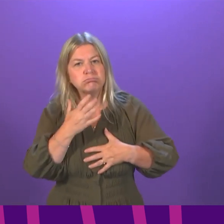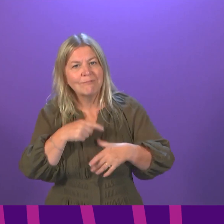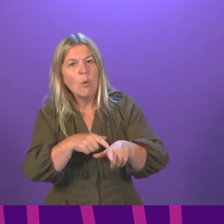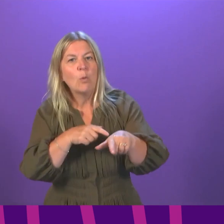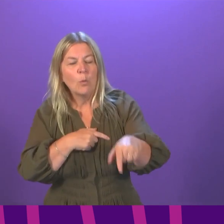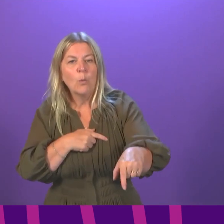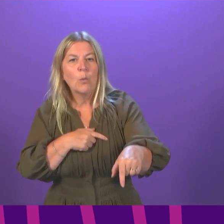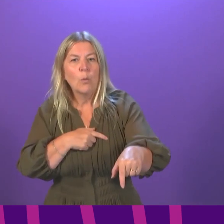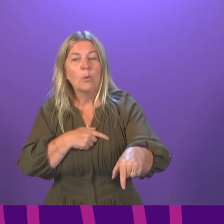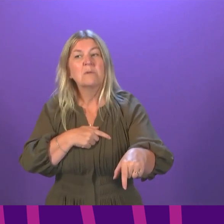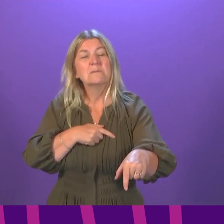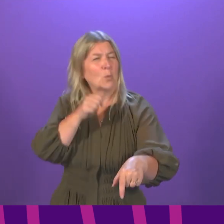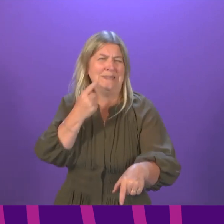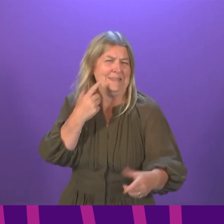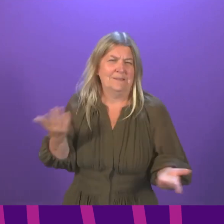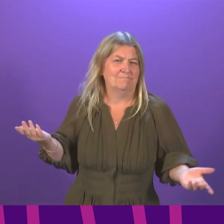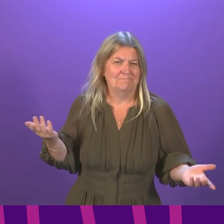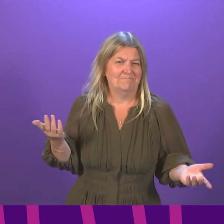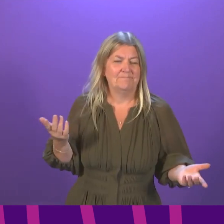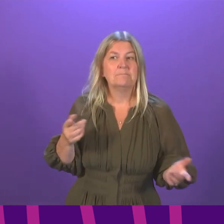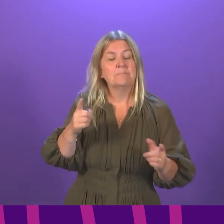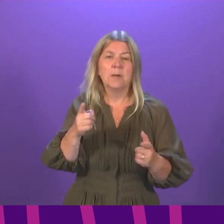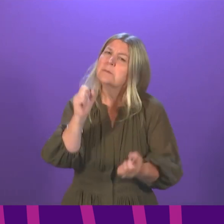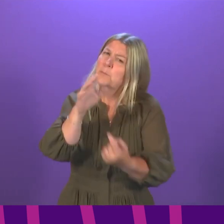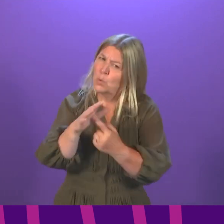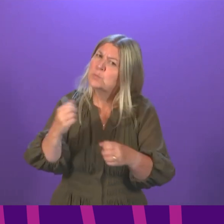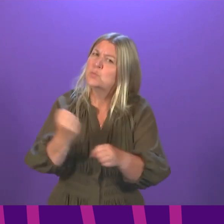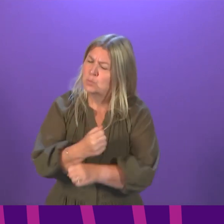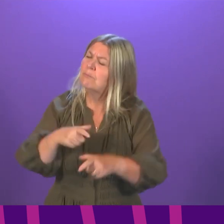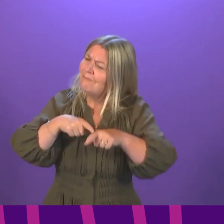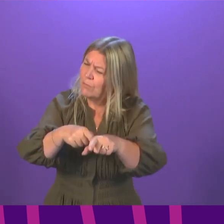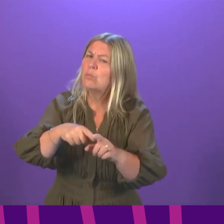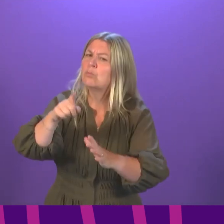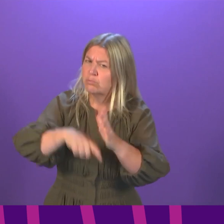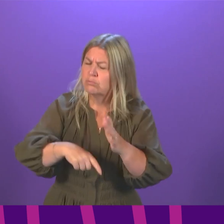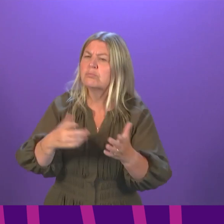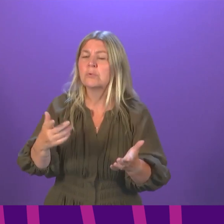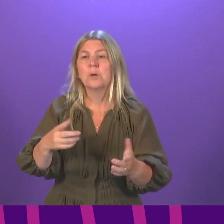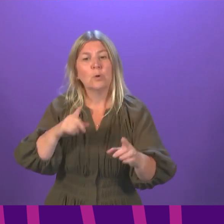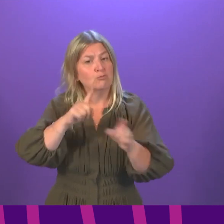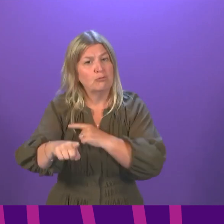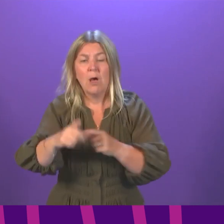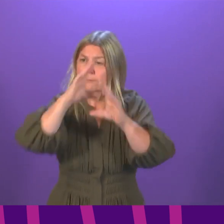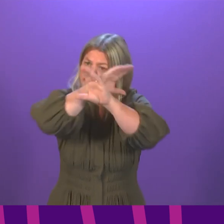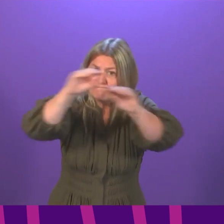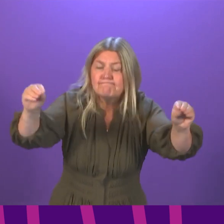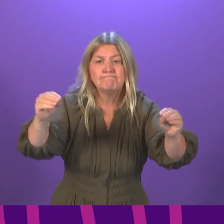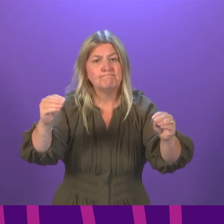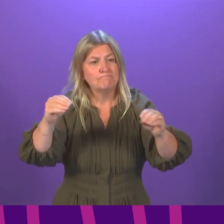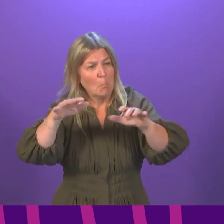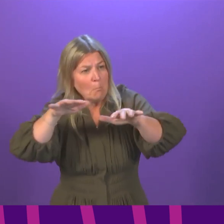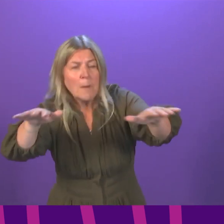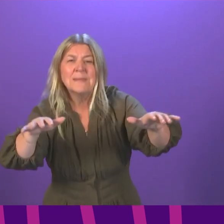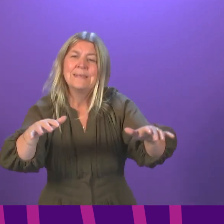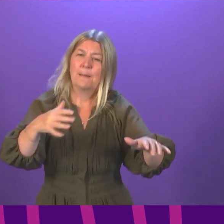but it is really important that we all do that. We will continue to communicate clearly to the public about why